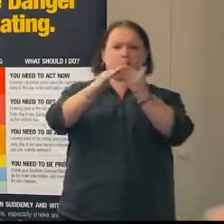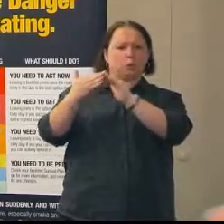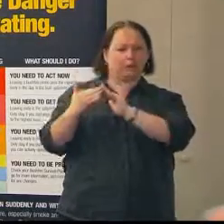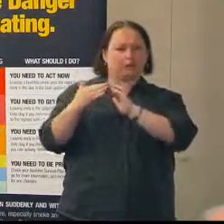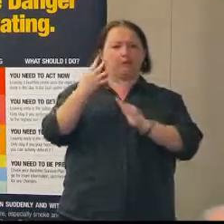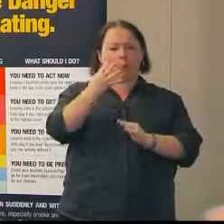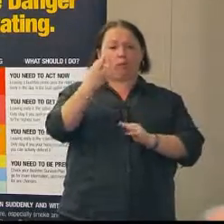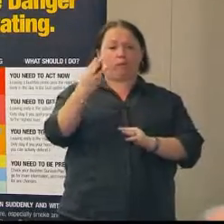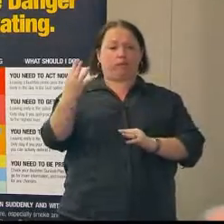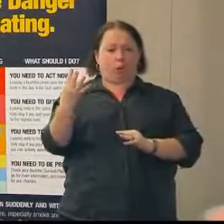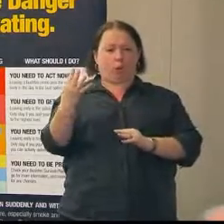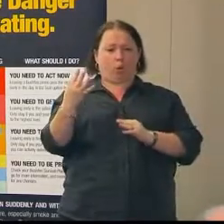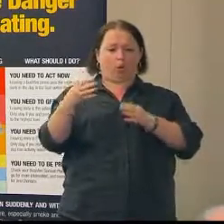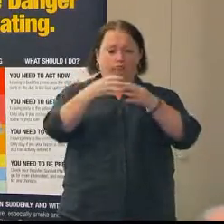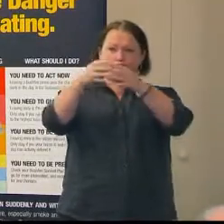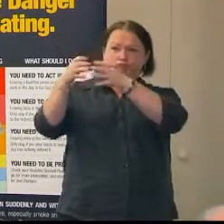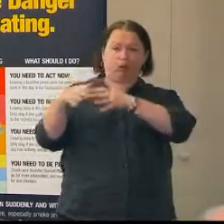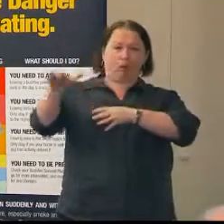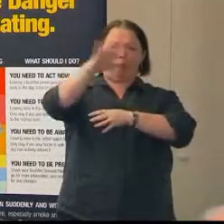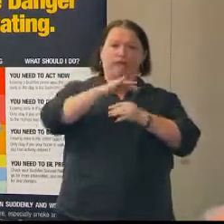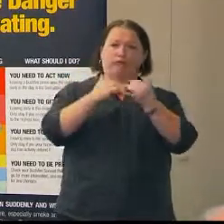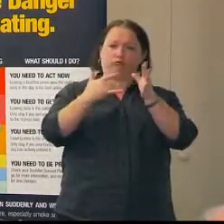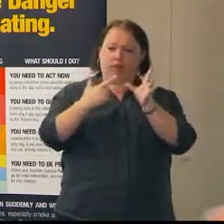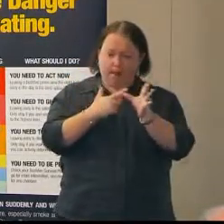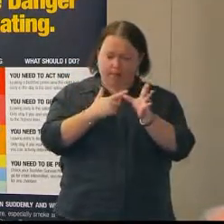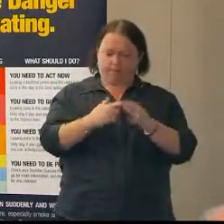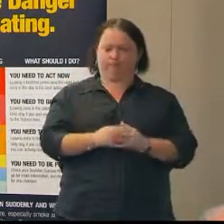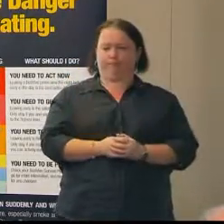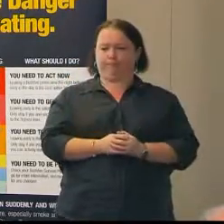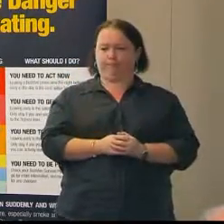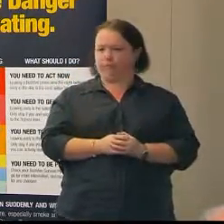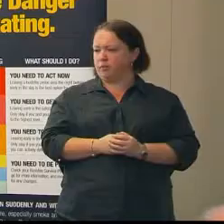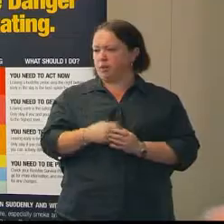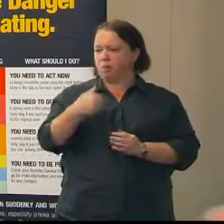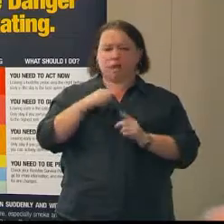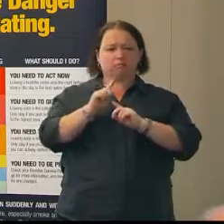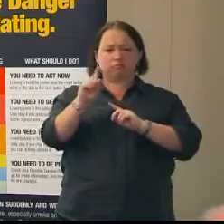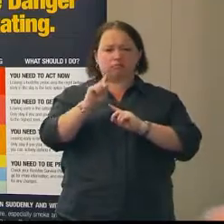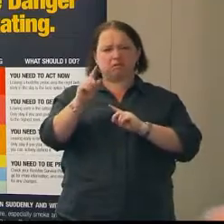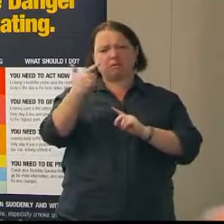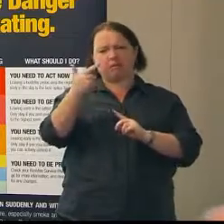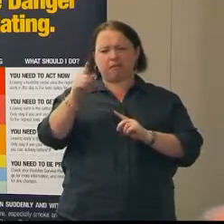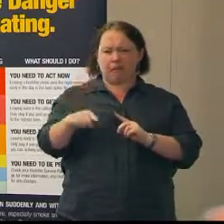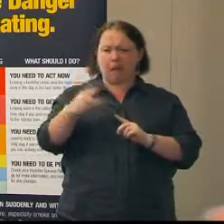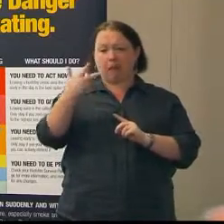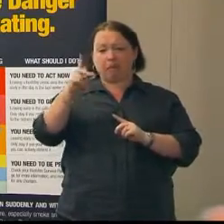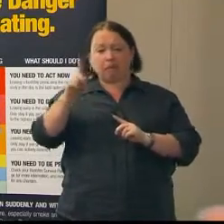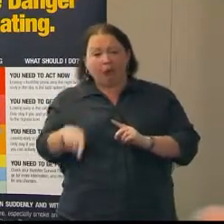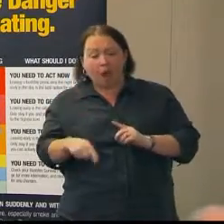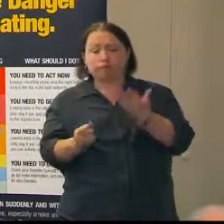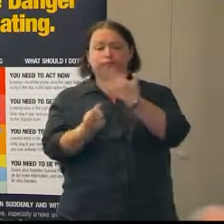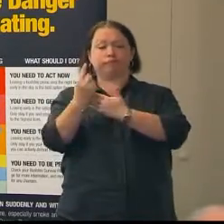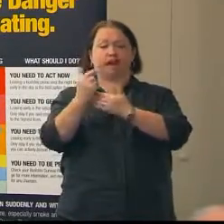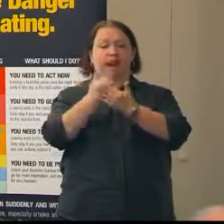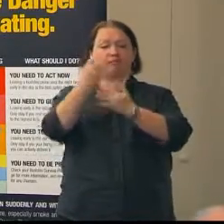brigades spread across South Australia. We attend about 7,000 to 8,000 incidents per